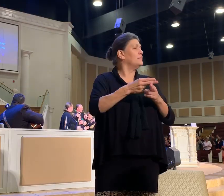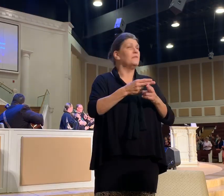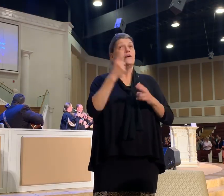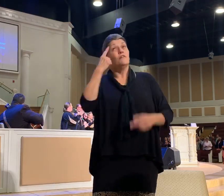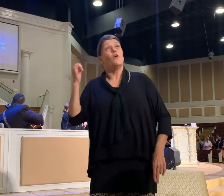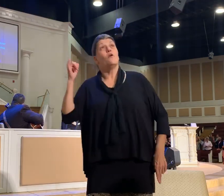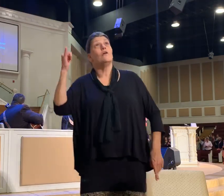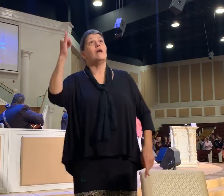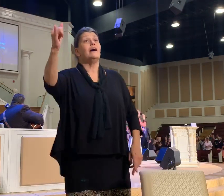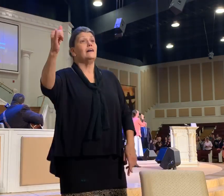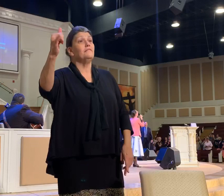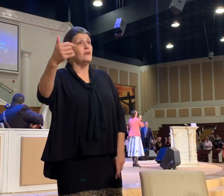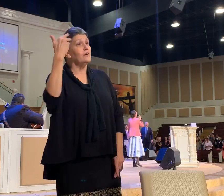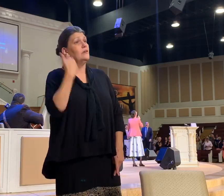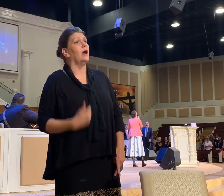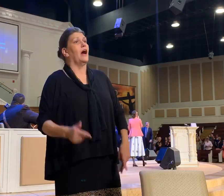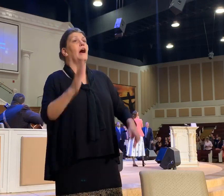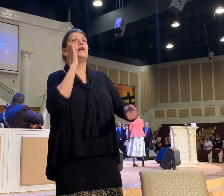Jesus, don't